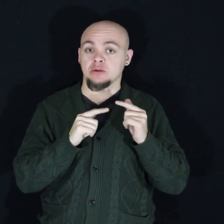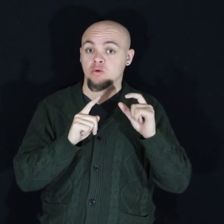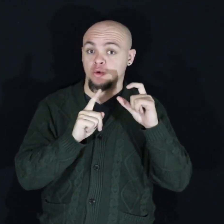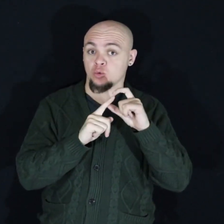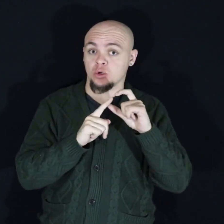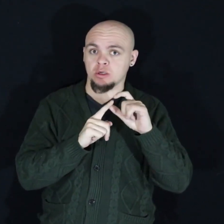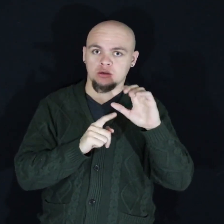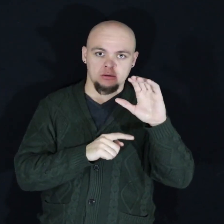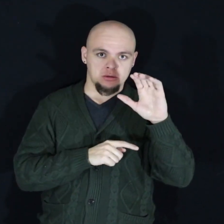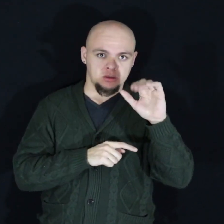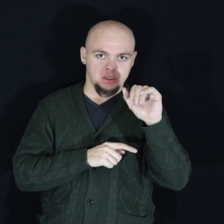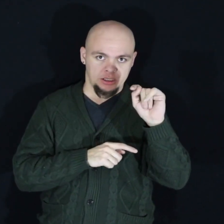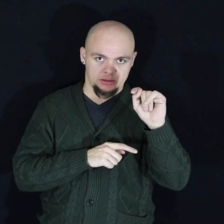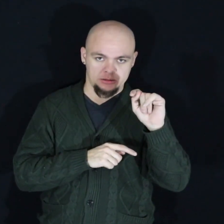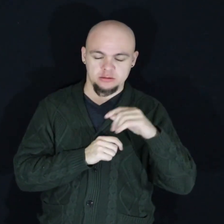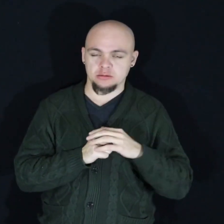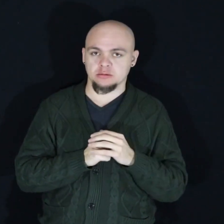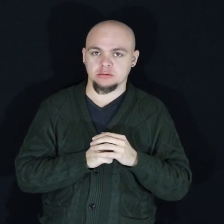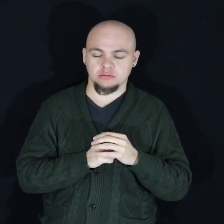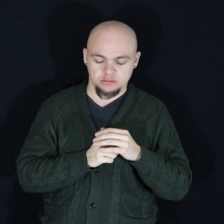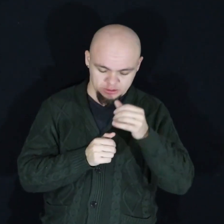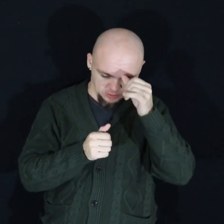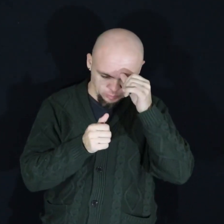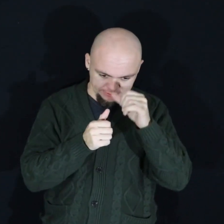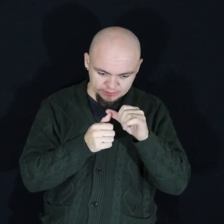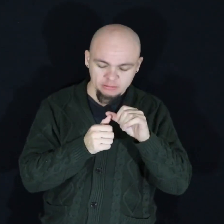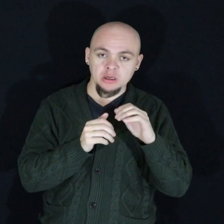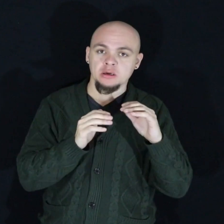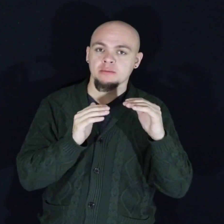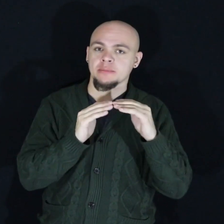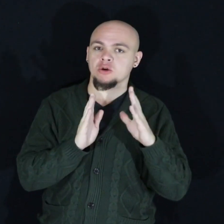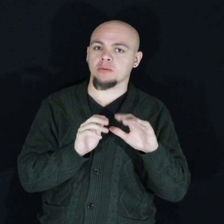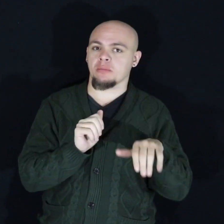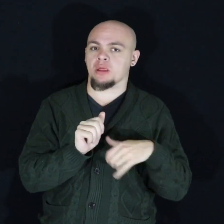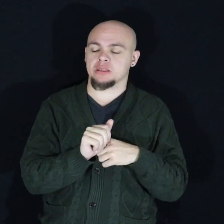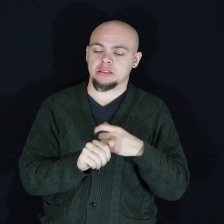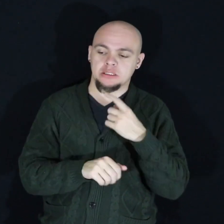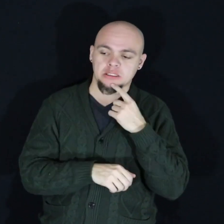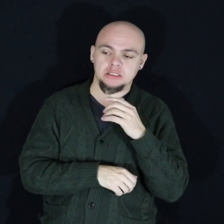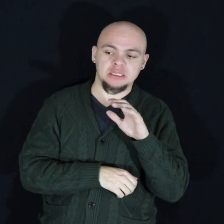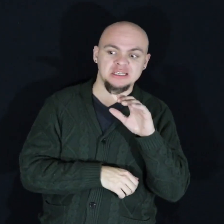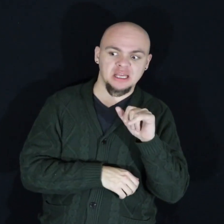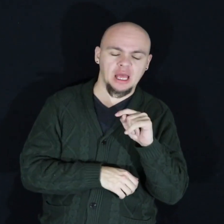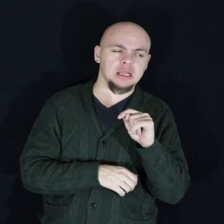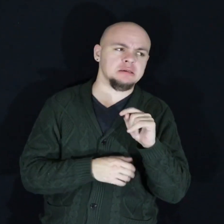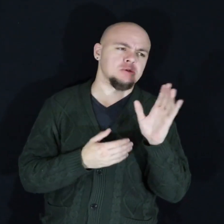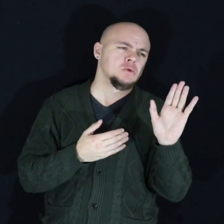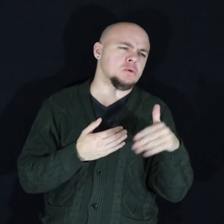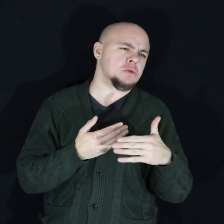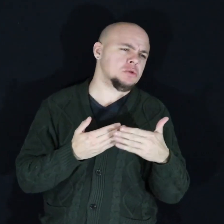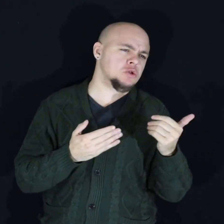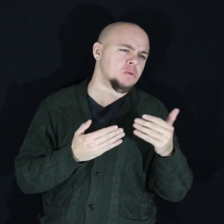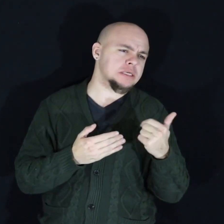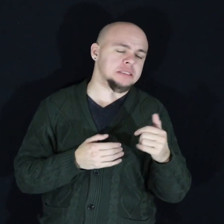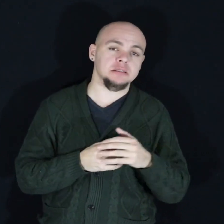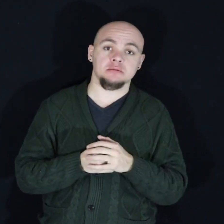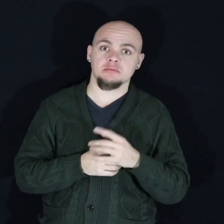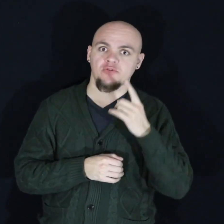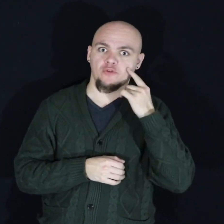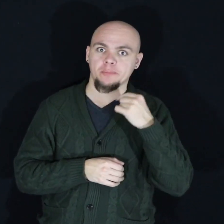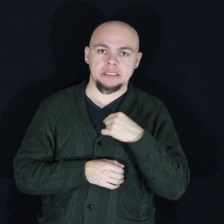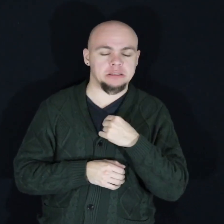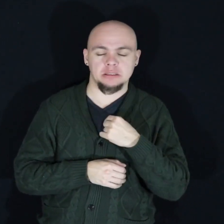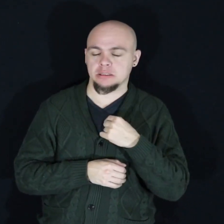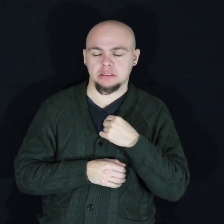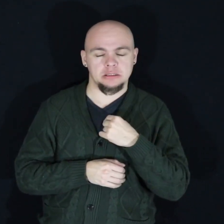word was cat I remember my classmate behind me he said cat that's so easy but for me it was